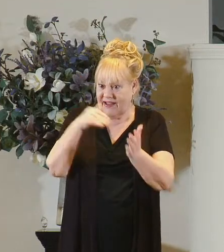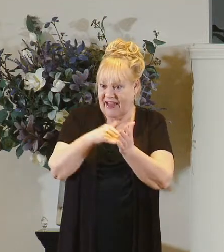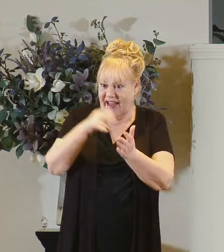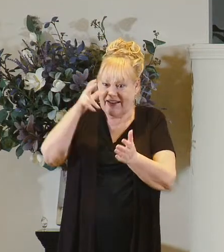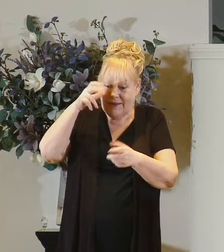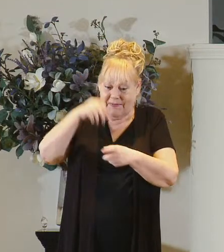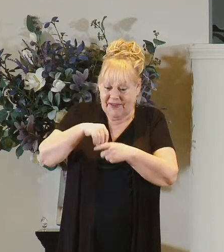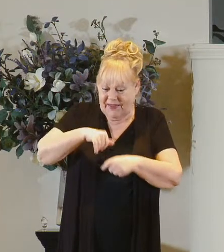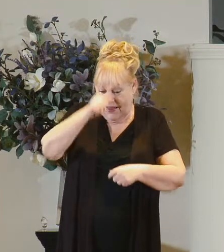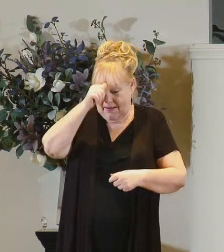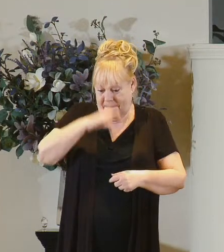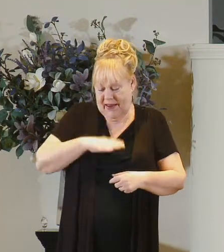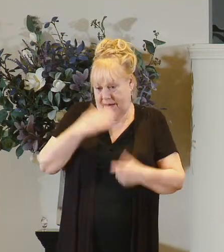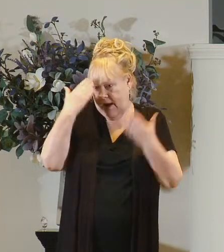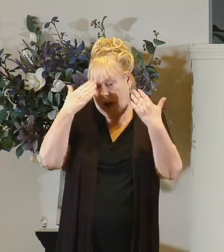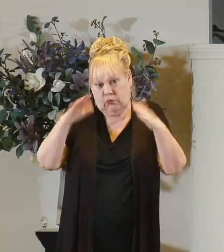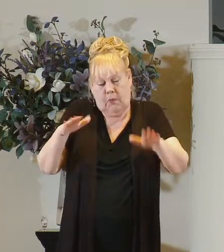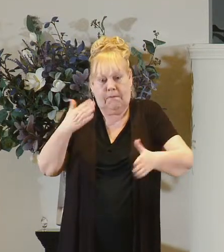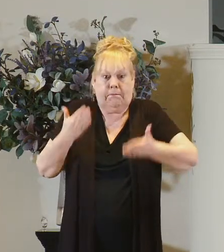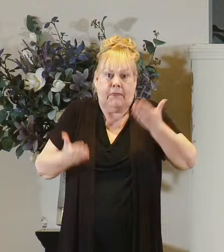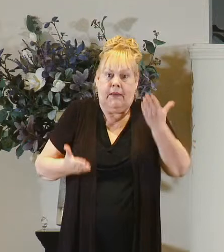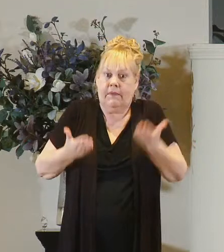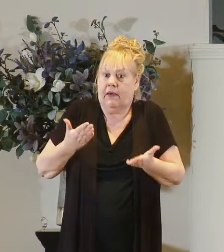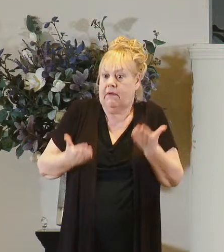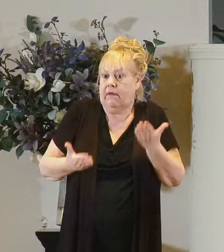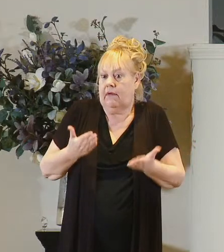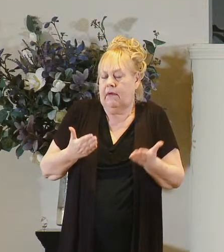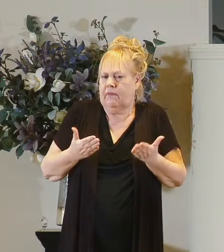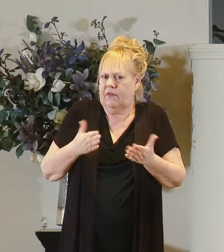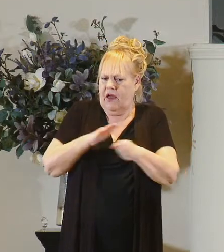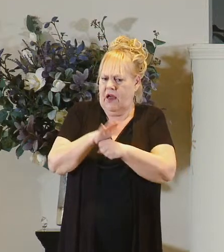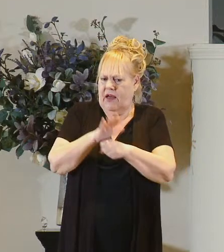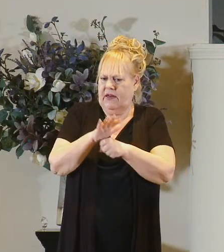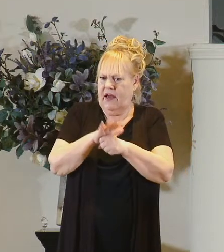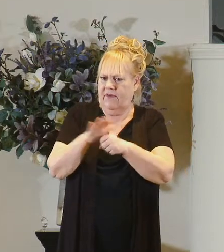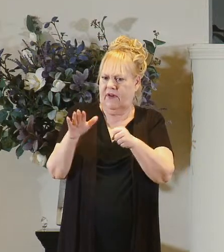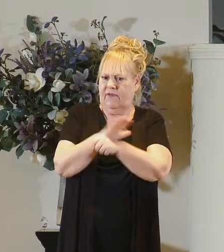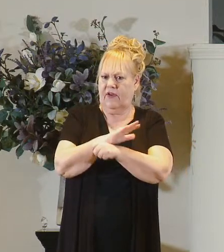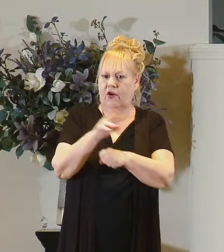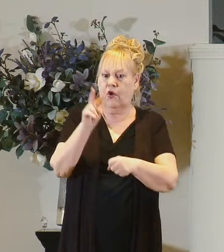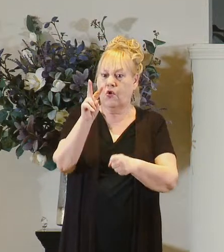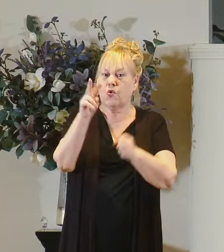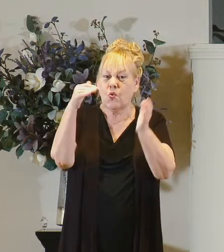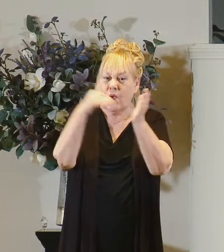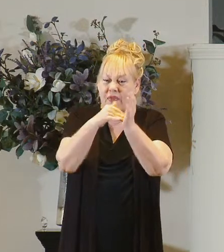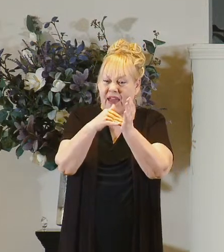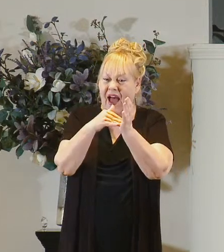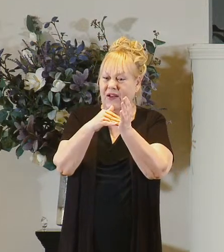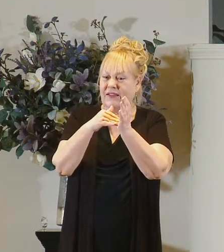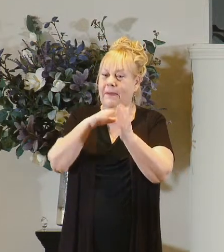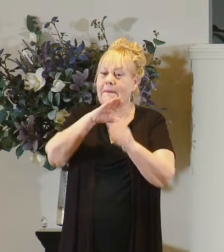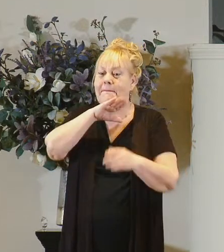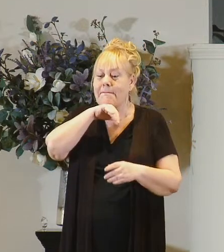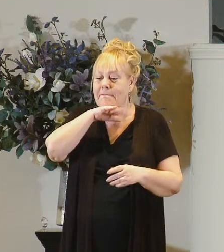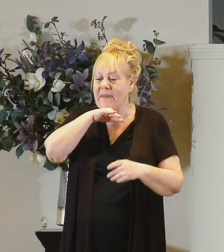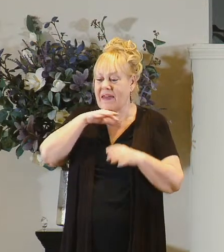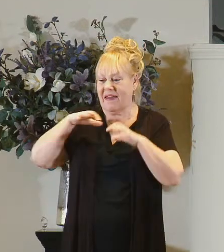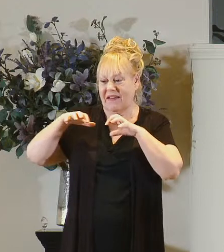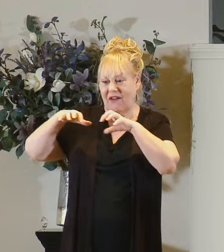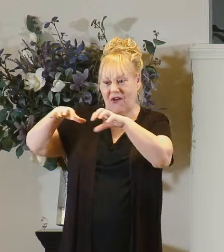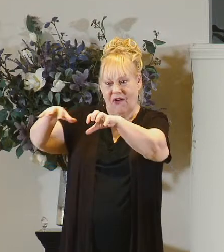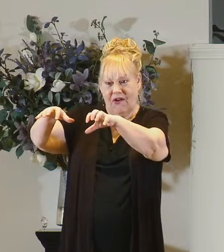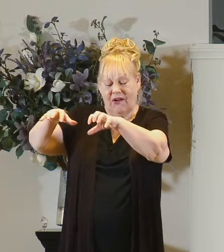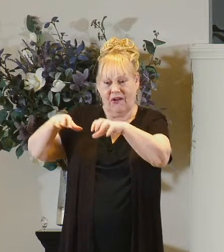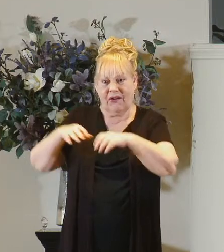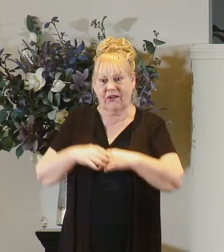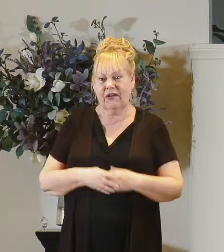guy i don't know maybe it was enough to fill a two thousand herd pig uh two thousand pig